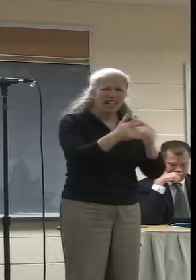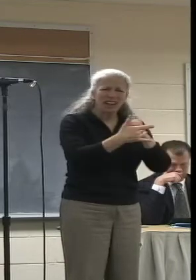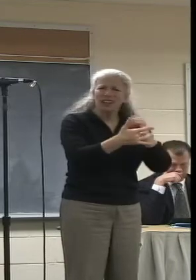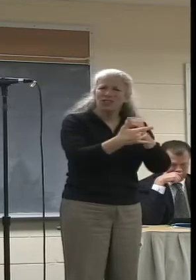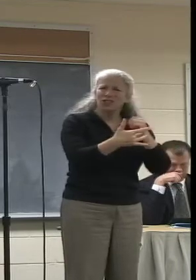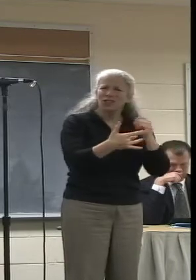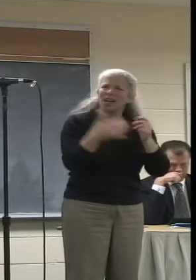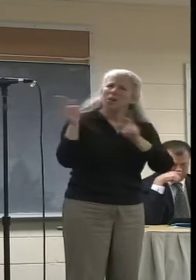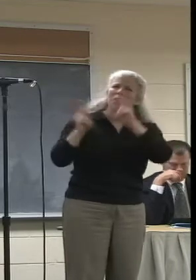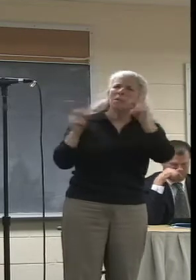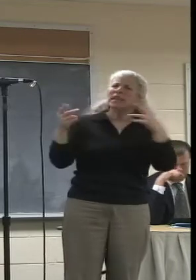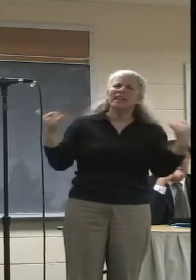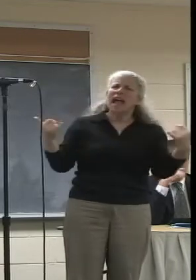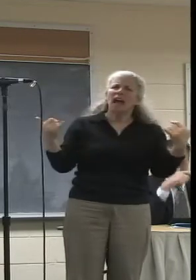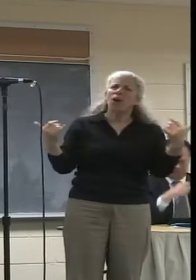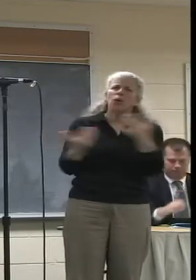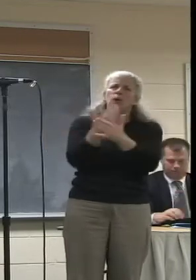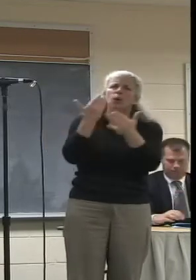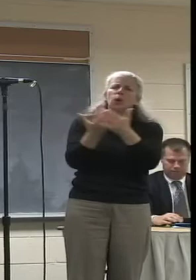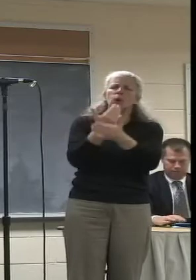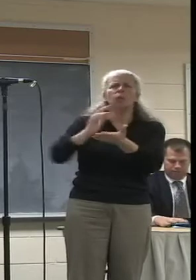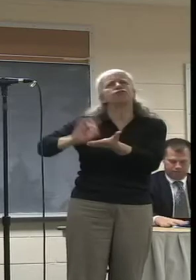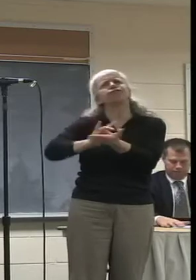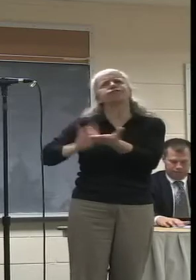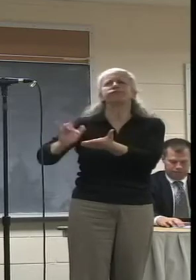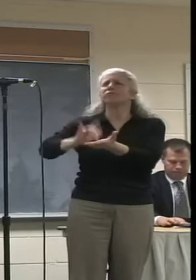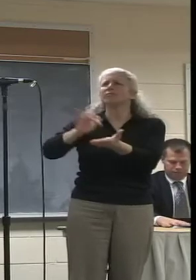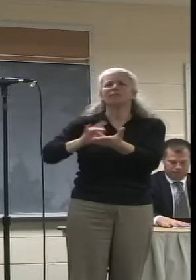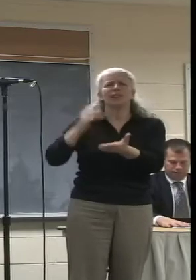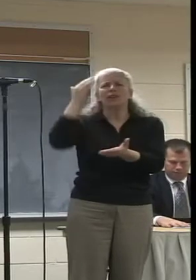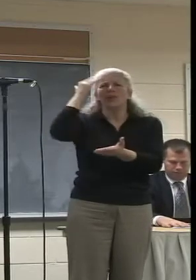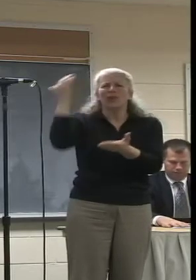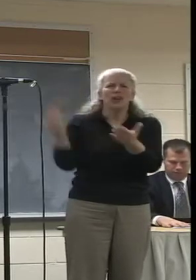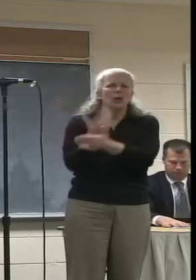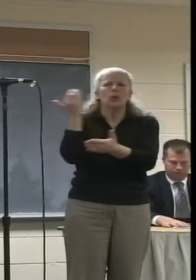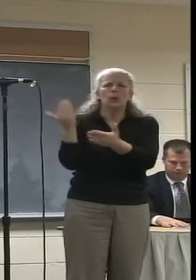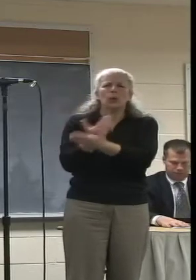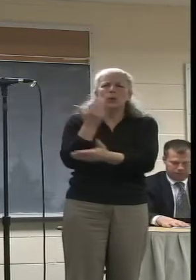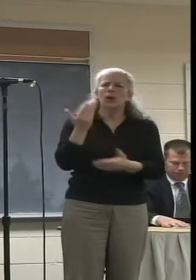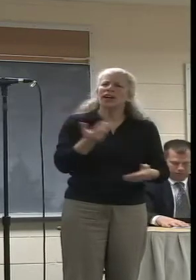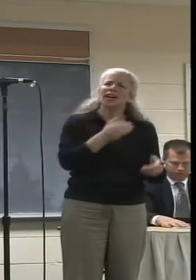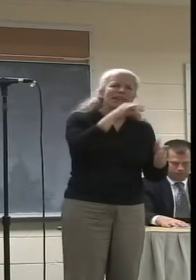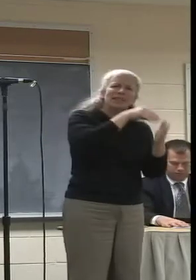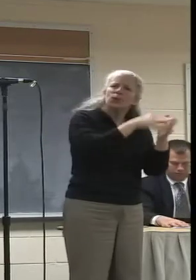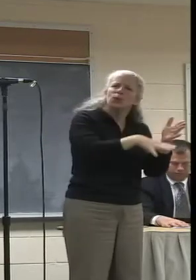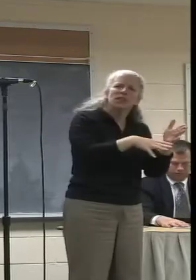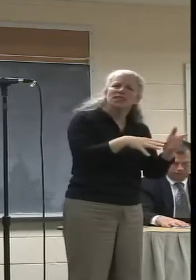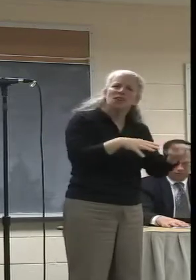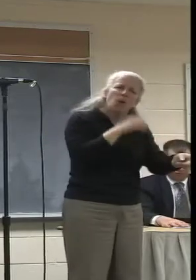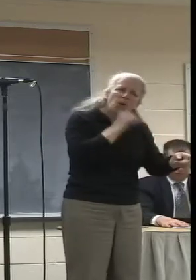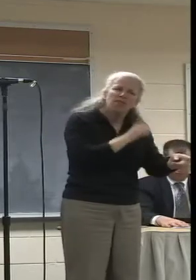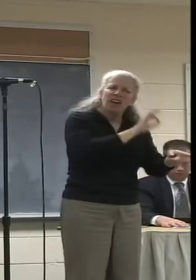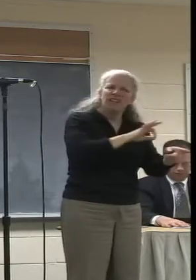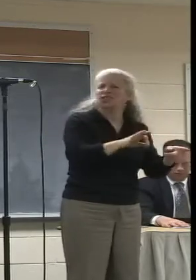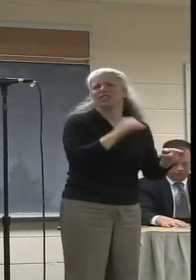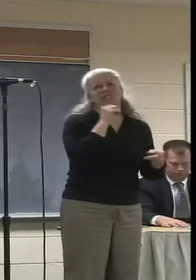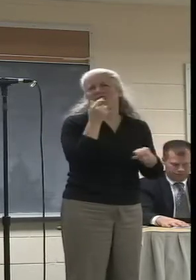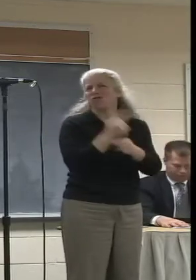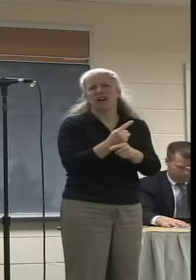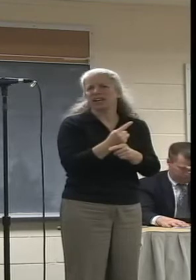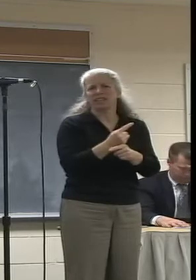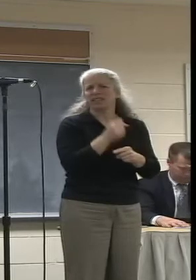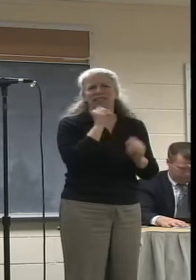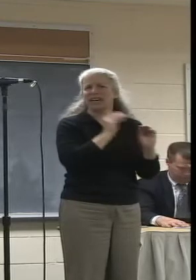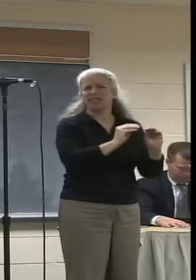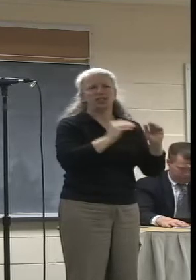we're not teaching kids correctly if they have to use outmoded methods. So that's one thing. And I